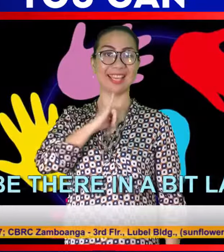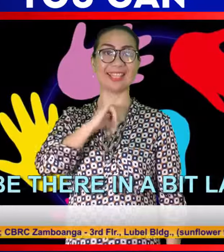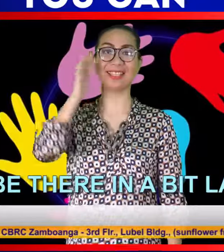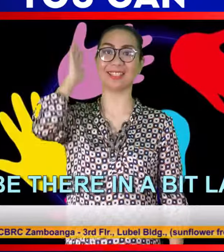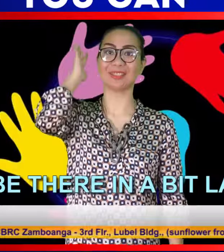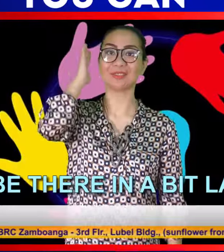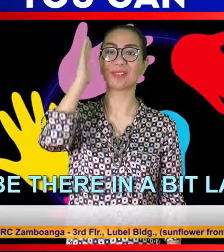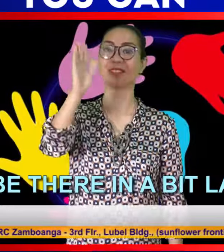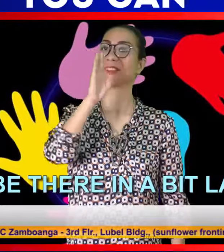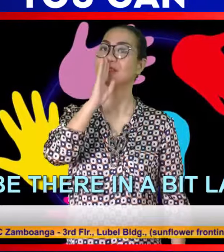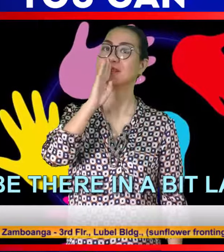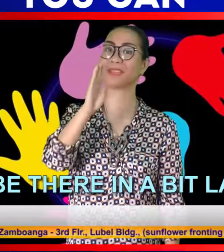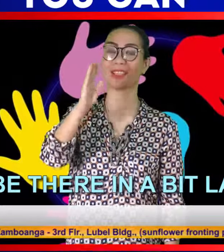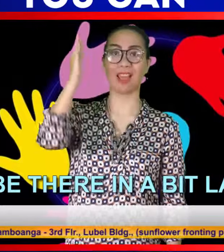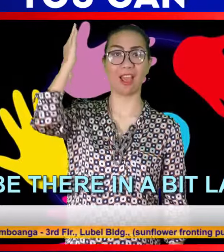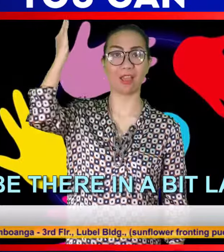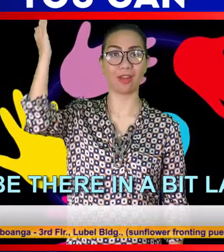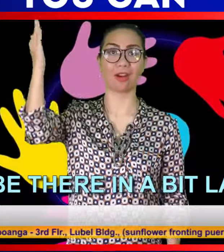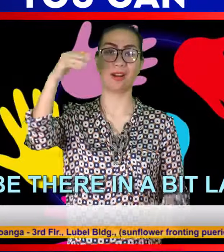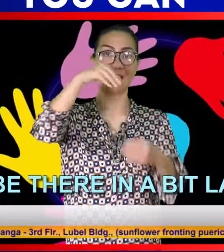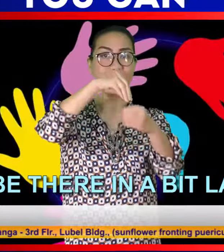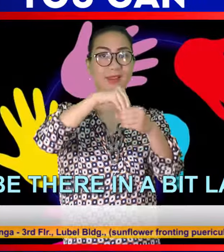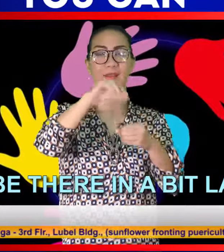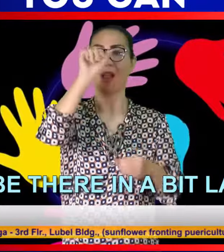I'll be there in a bit. Audio repeat.